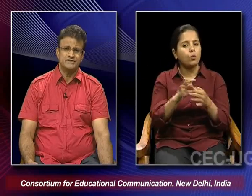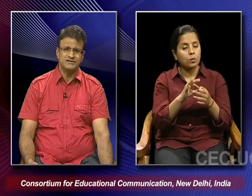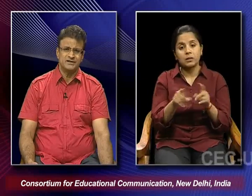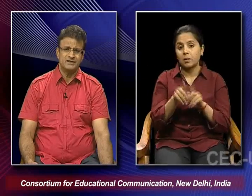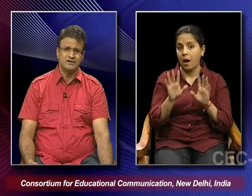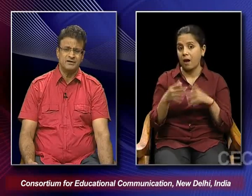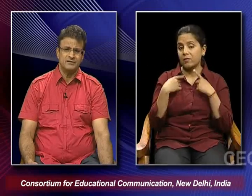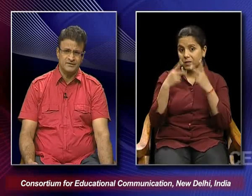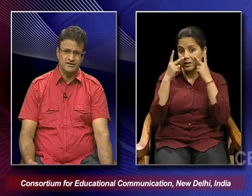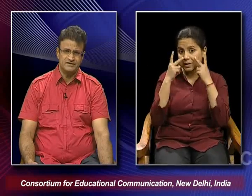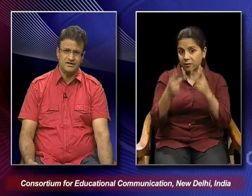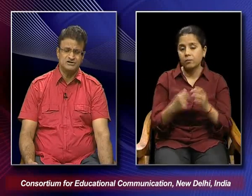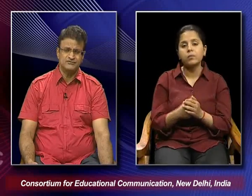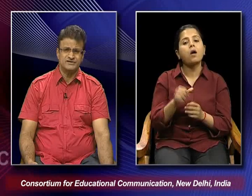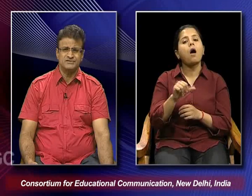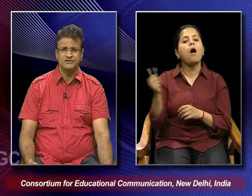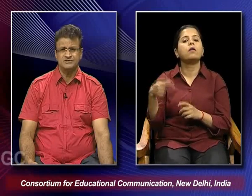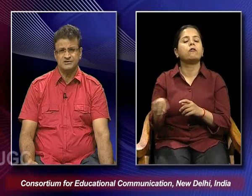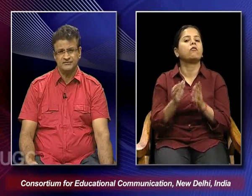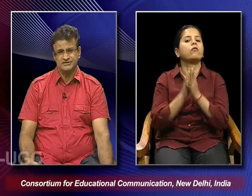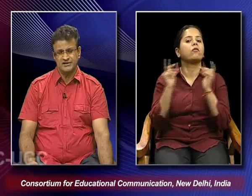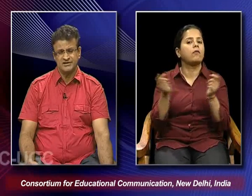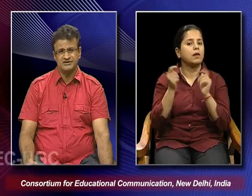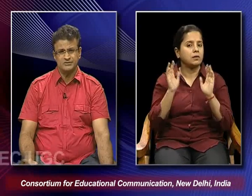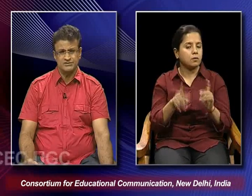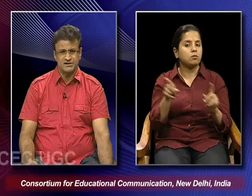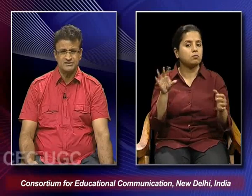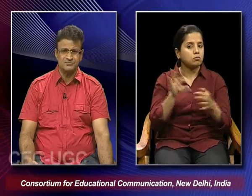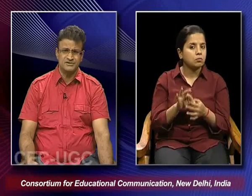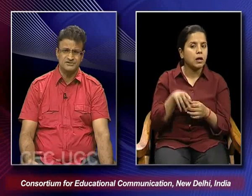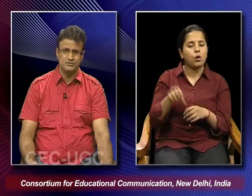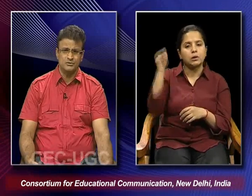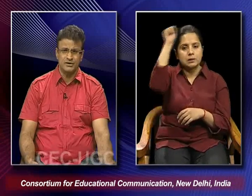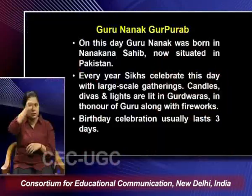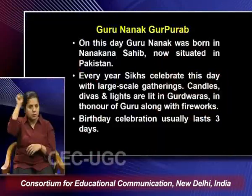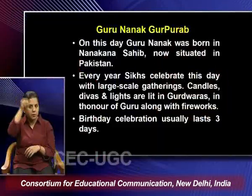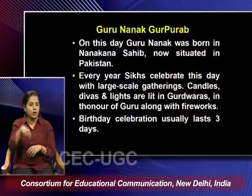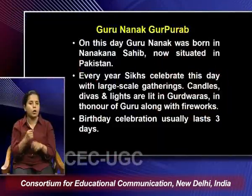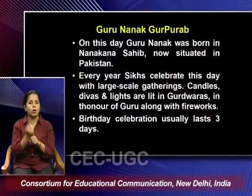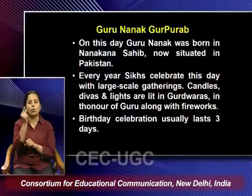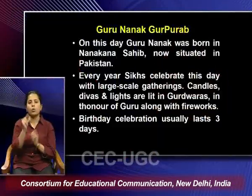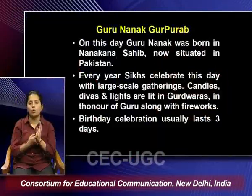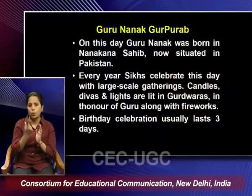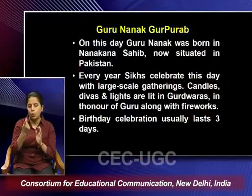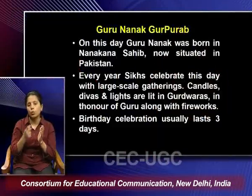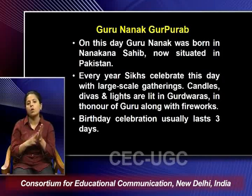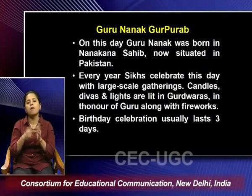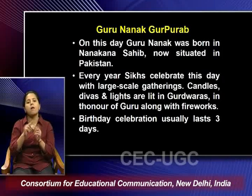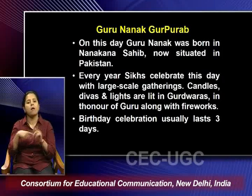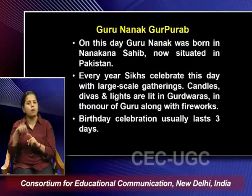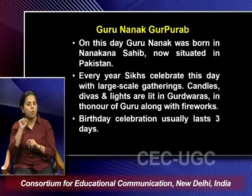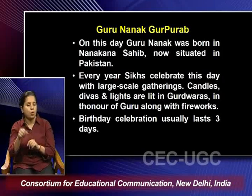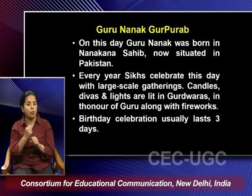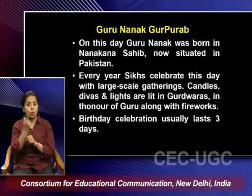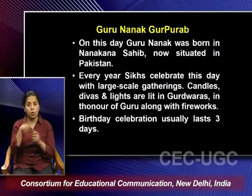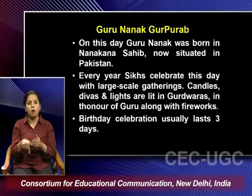also see that the other kinds of festivals which are related to Sikhism is the Guru Nanak Guru Parab. And on this day Guru